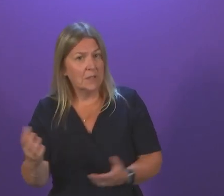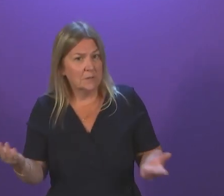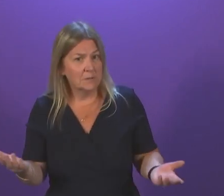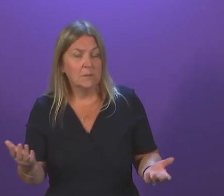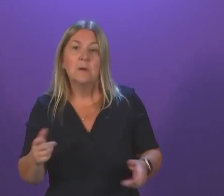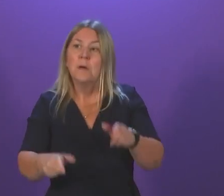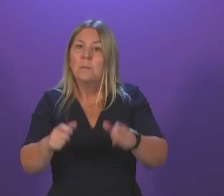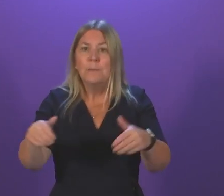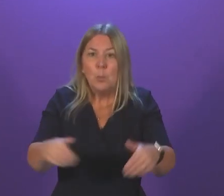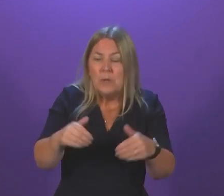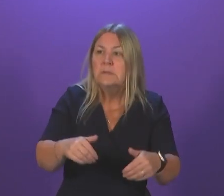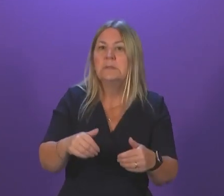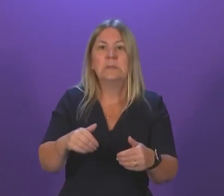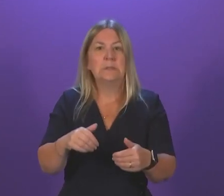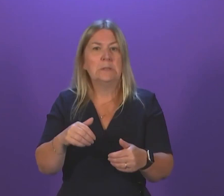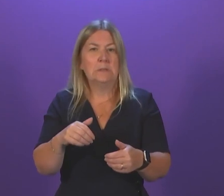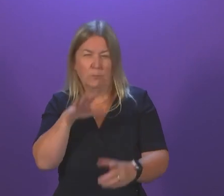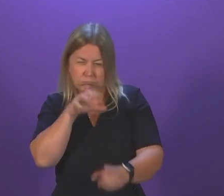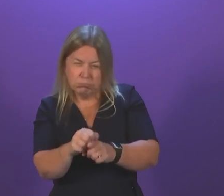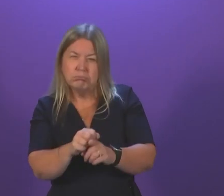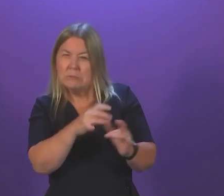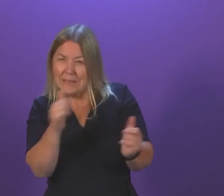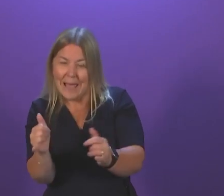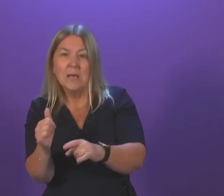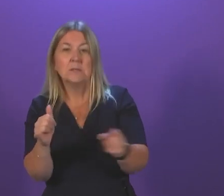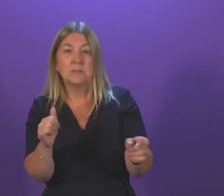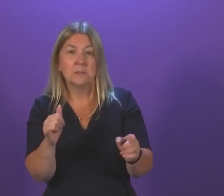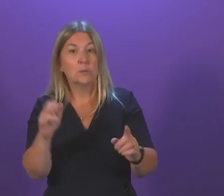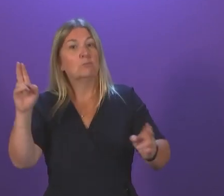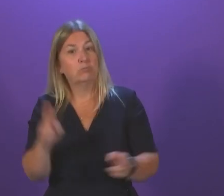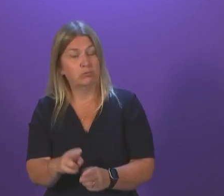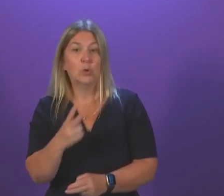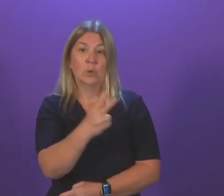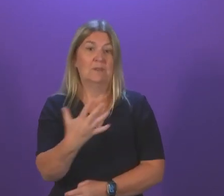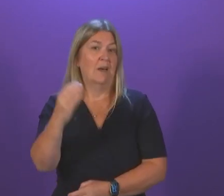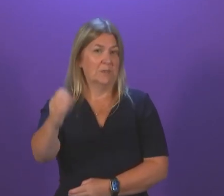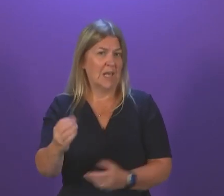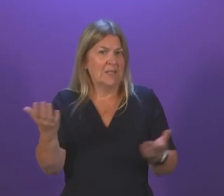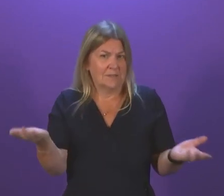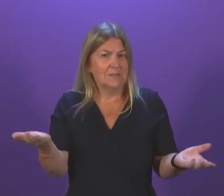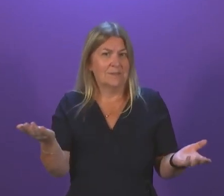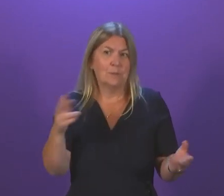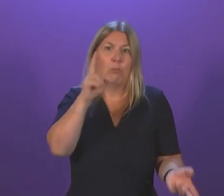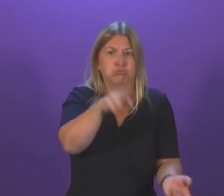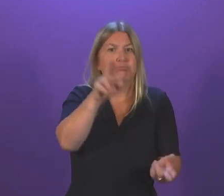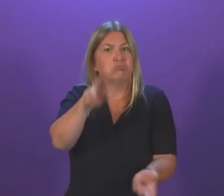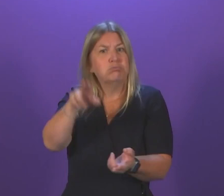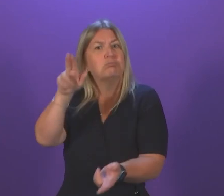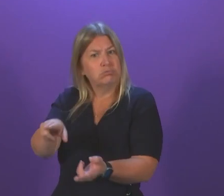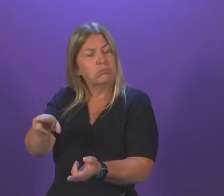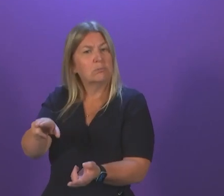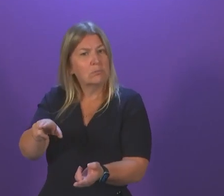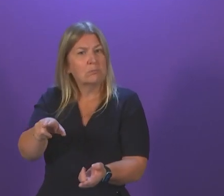waiting more than six weeks for a key diagnostic test had reduced by over 25%. There were more inpatient